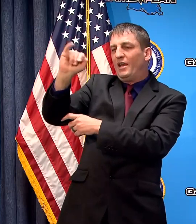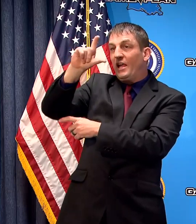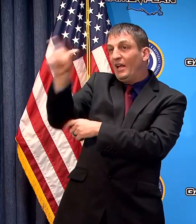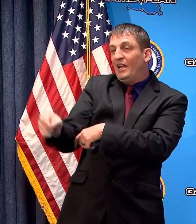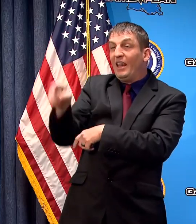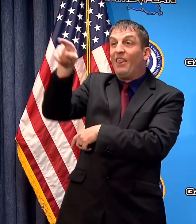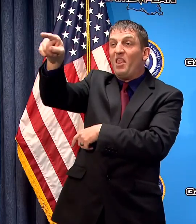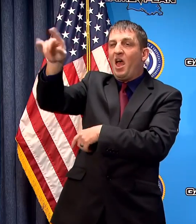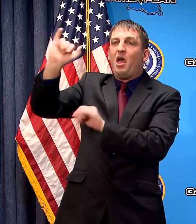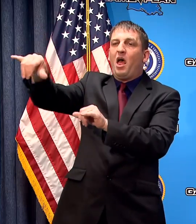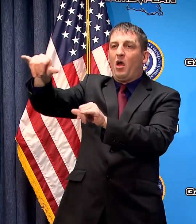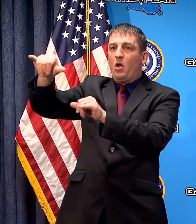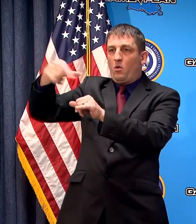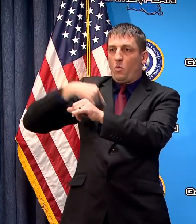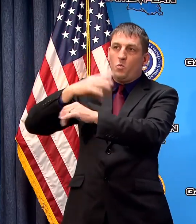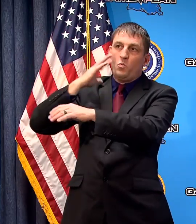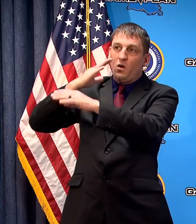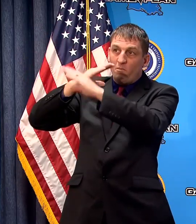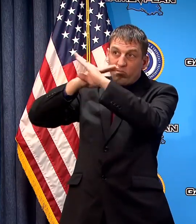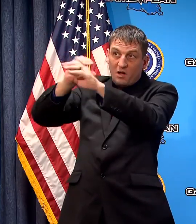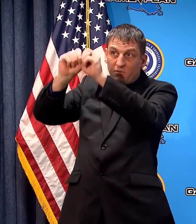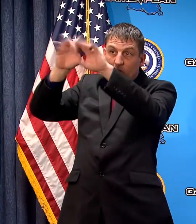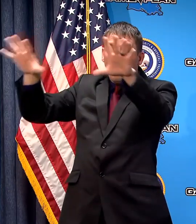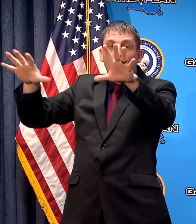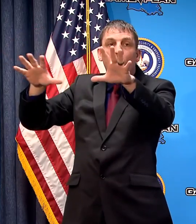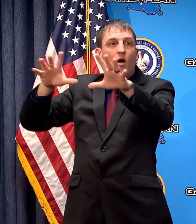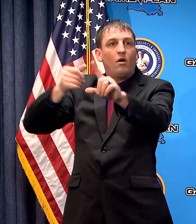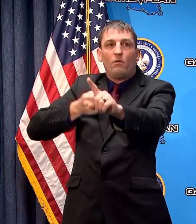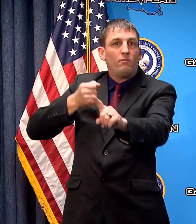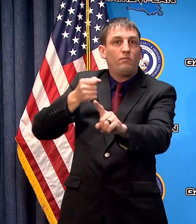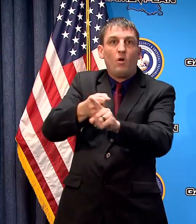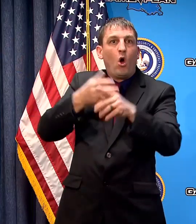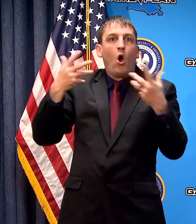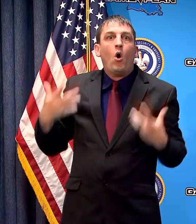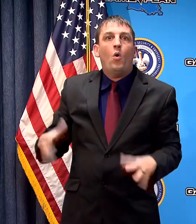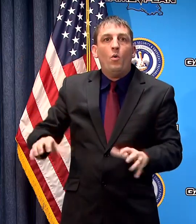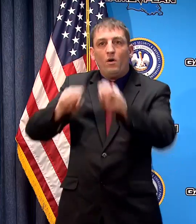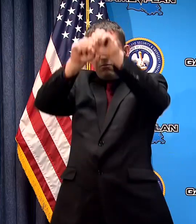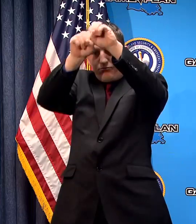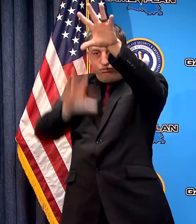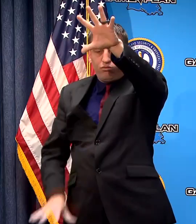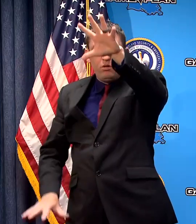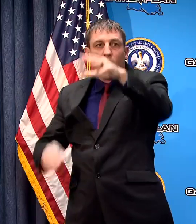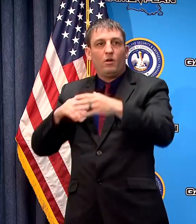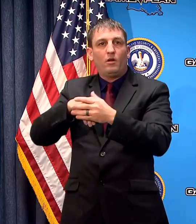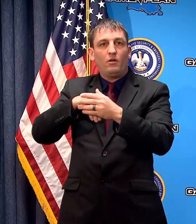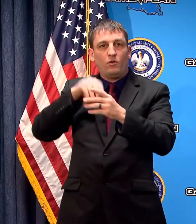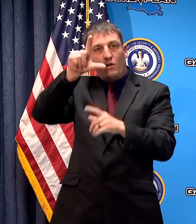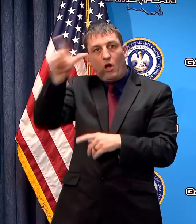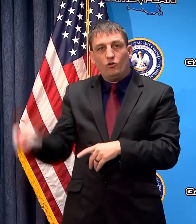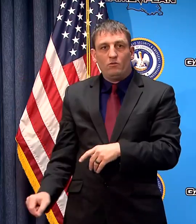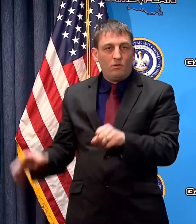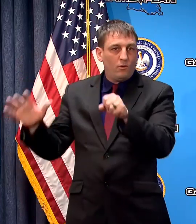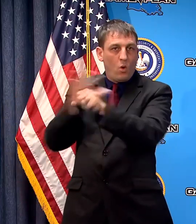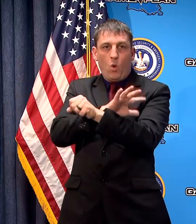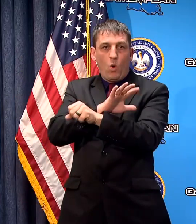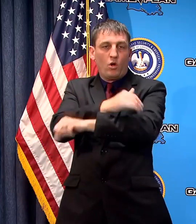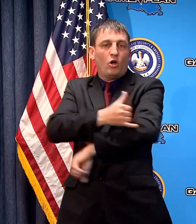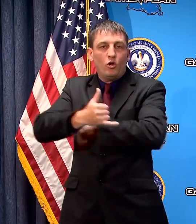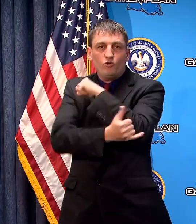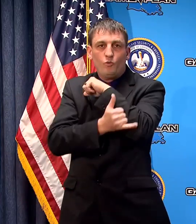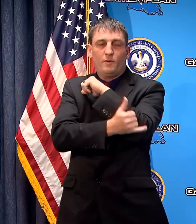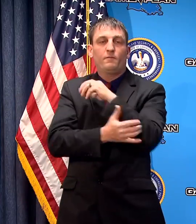and so that's where we're going to take action and before they knew it it's all over the country so we cannot look